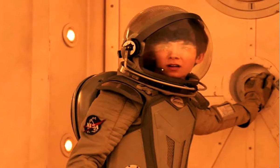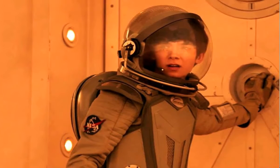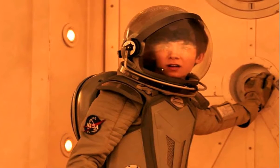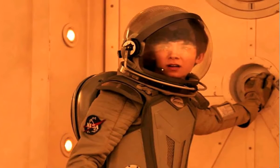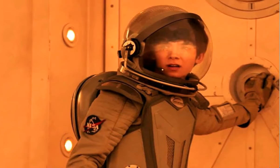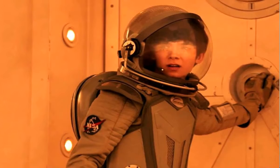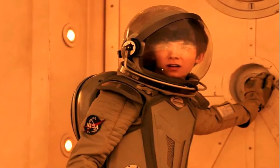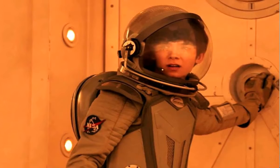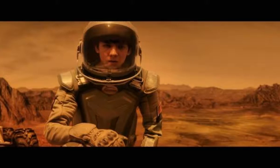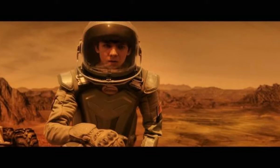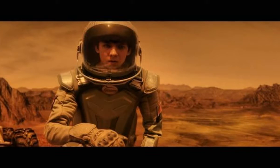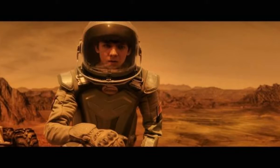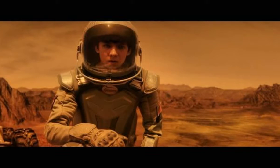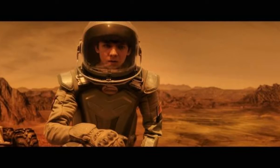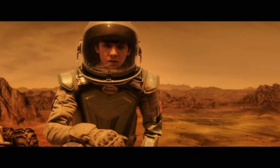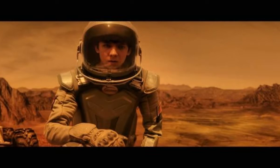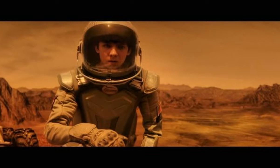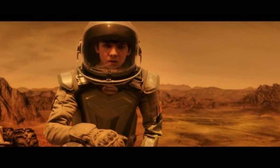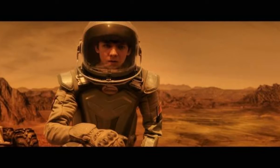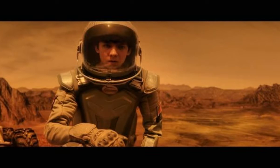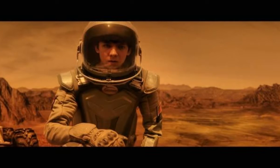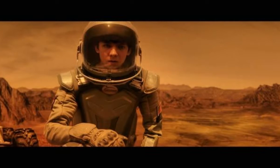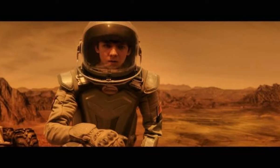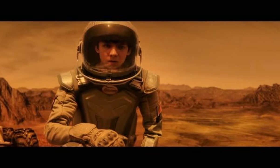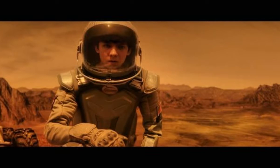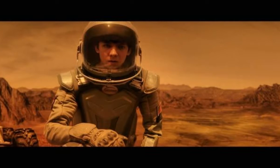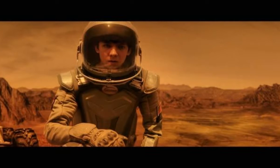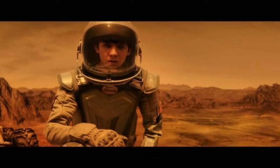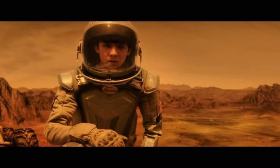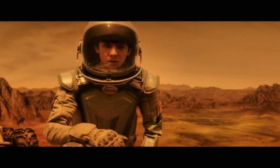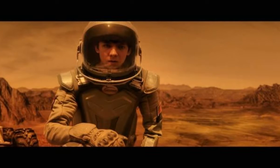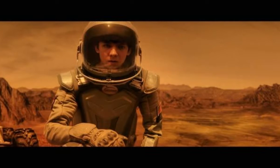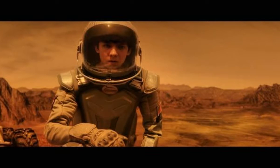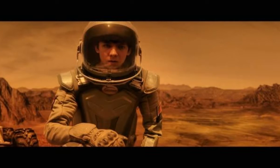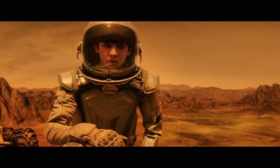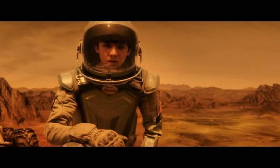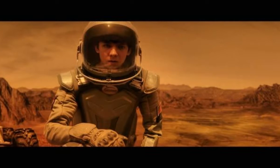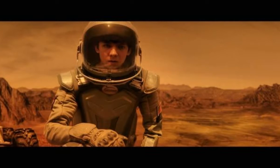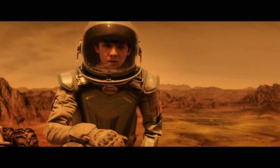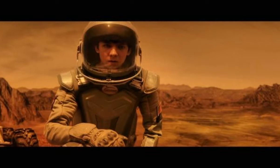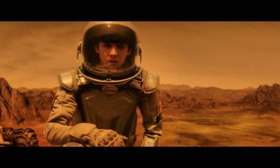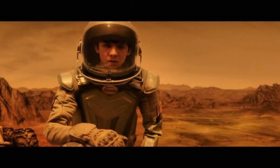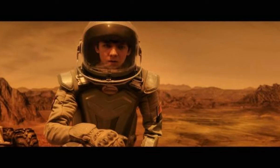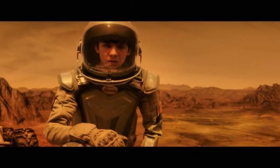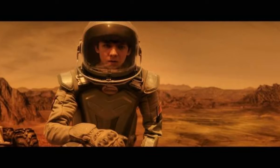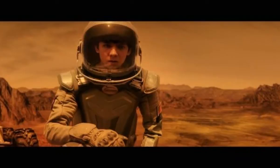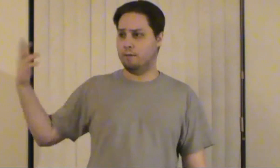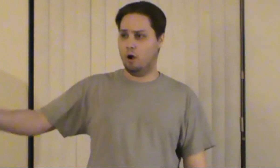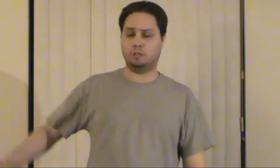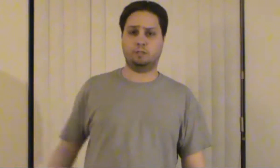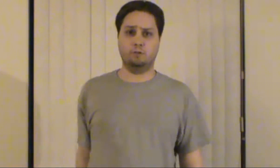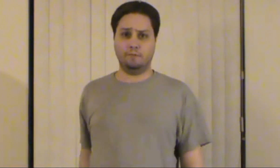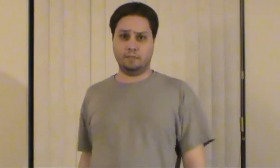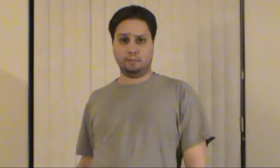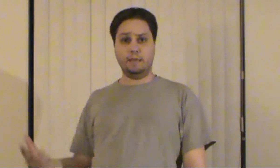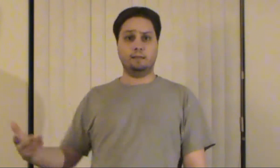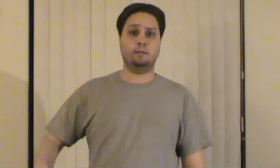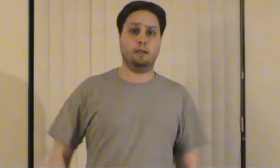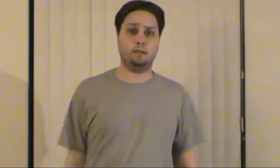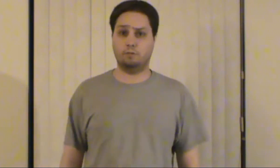Mars and the visual effects, they all looked really good. Now obviously we've seen really great Martian movies lately, like